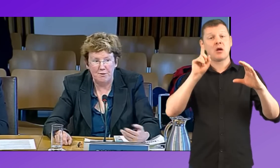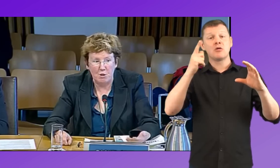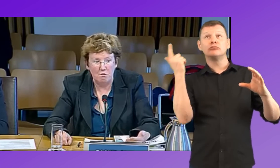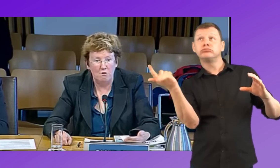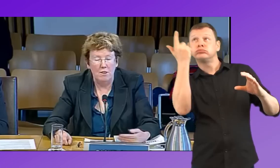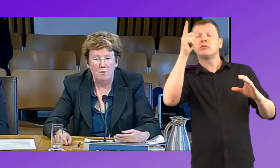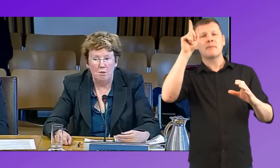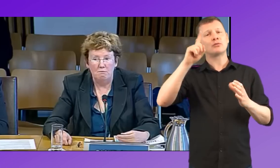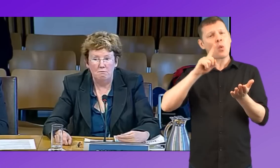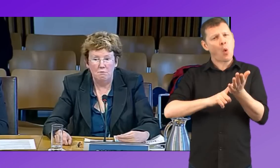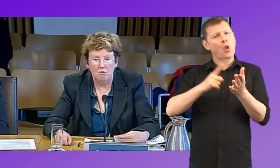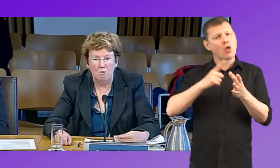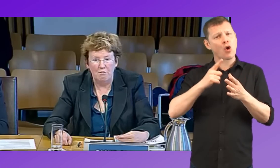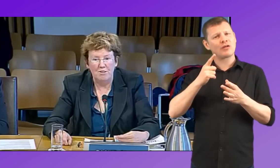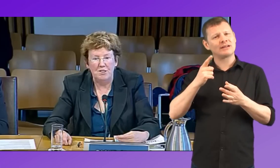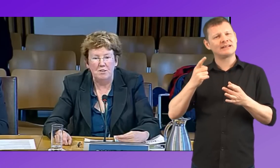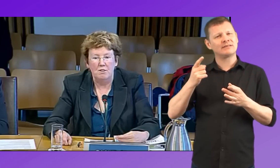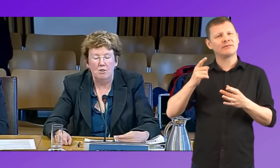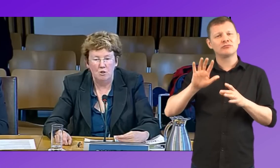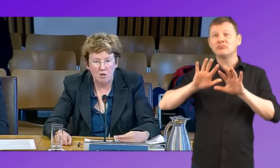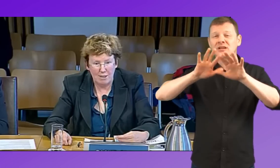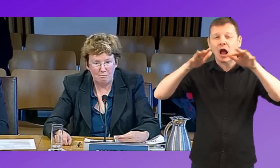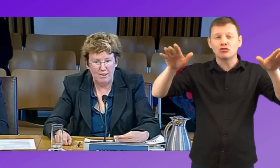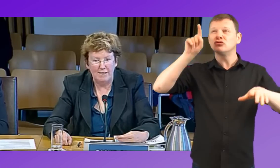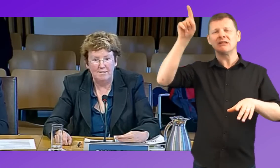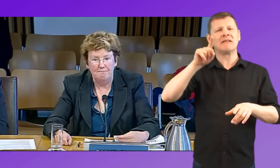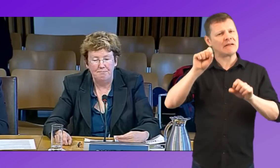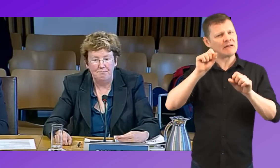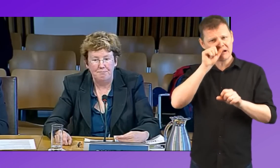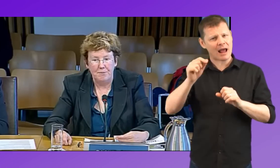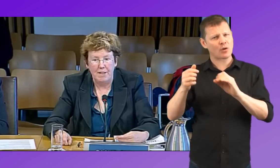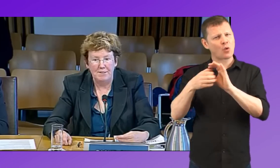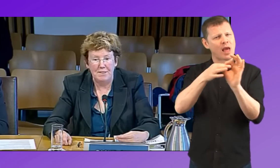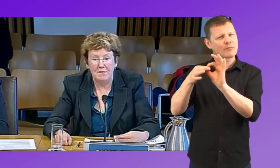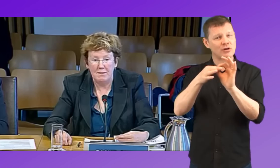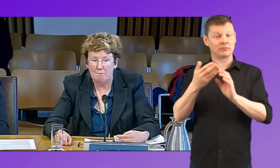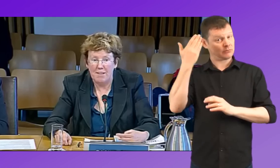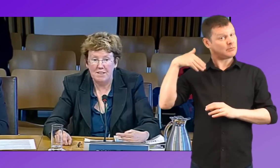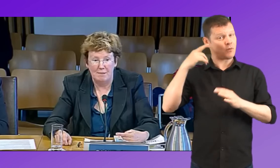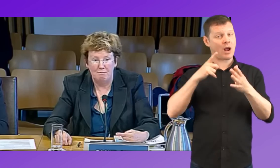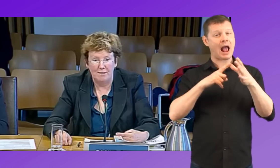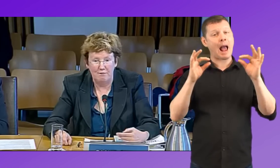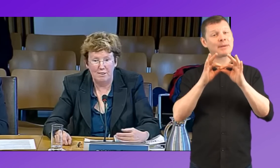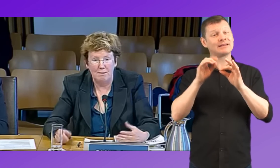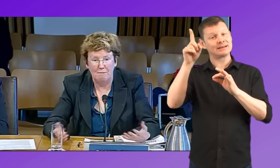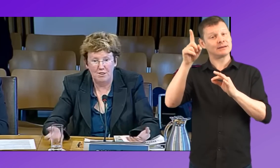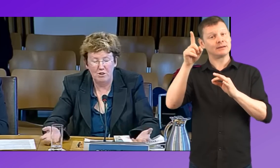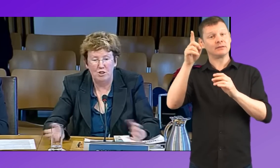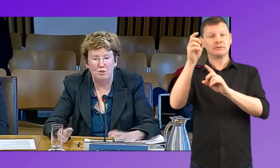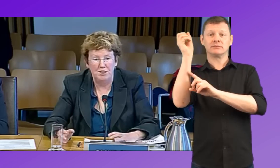Scotland. But rural authorities could collaborate and did in the past collaborate. For example, Aberdeenshire used